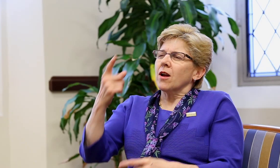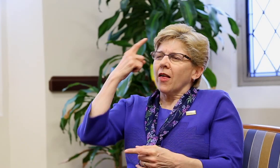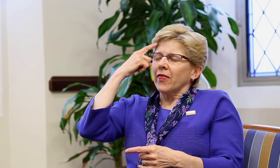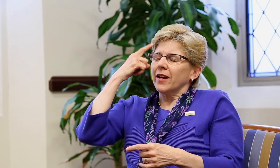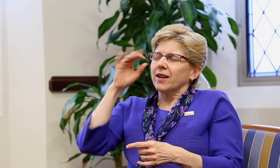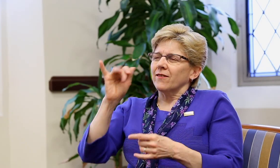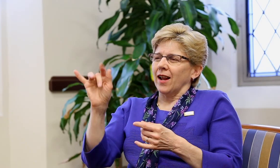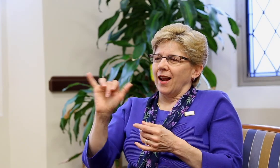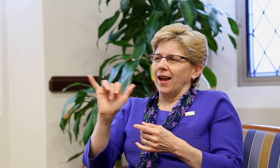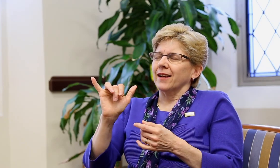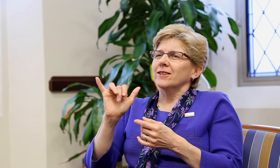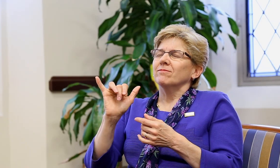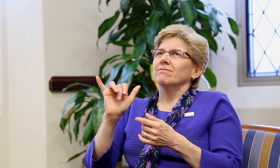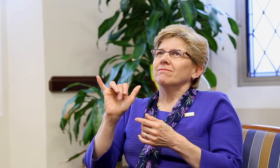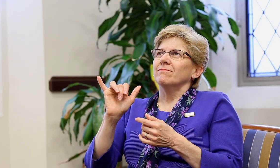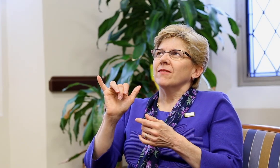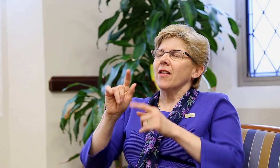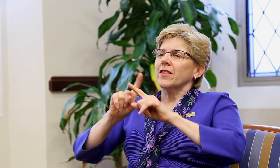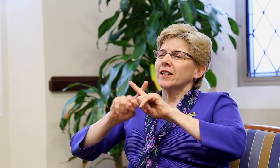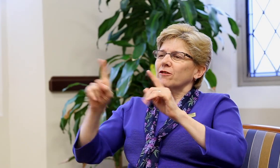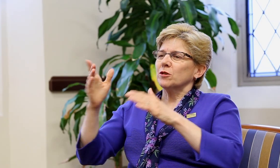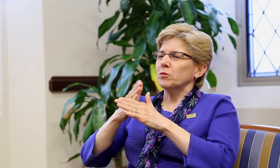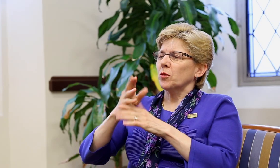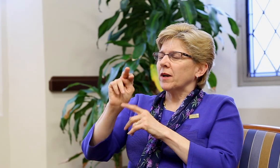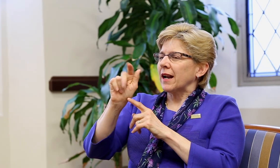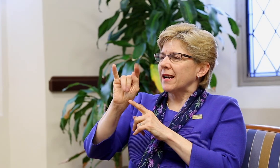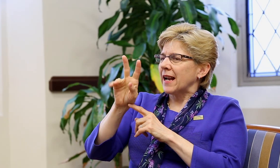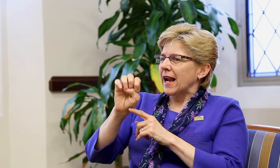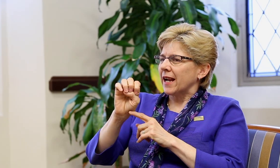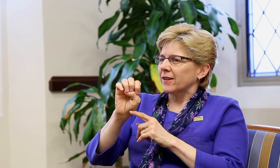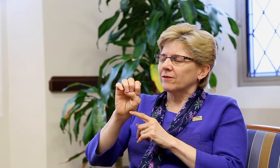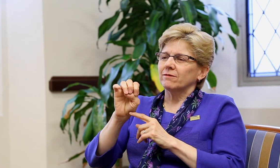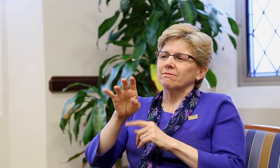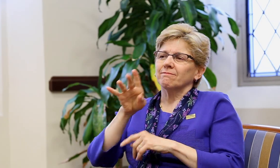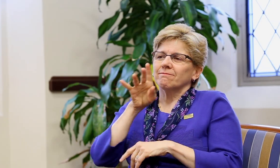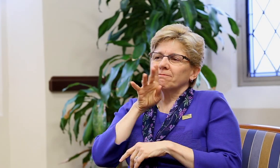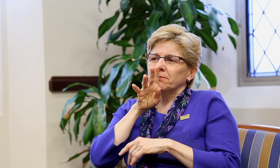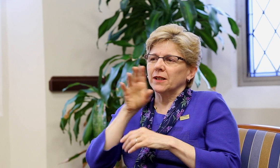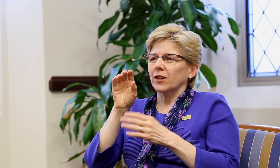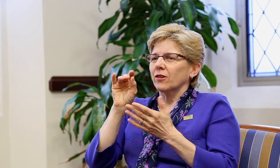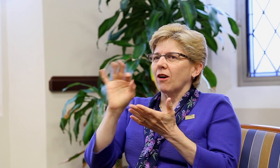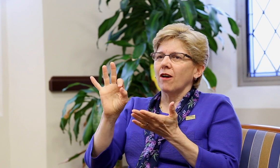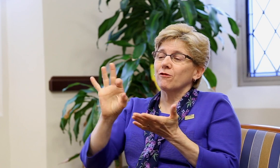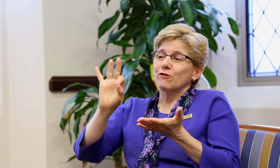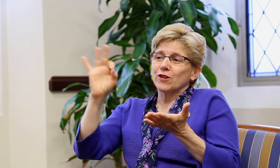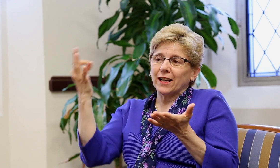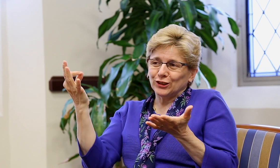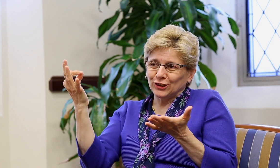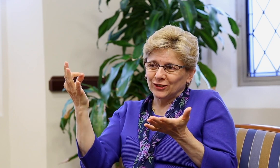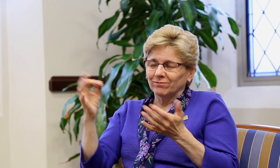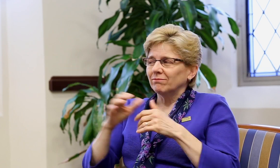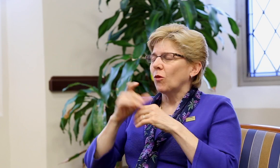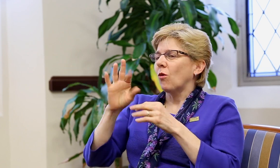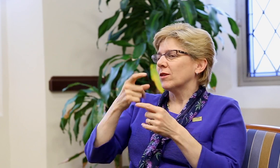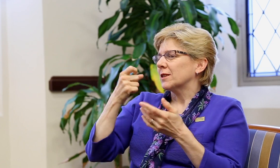You know, think of it like the difference between a native speaker of, let's say, French or Spanish